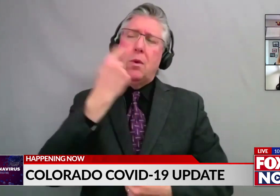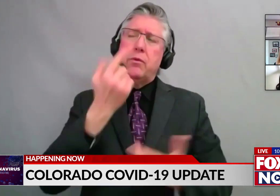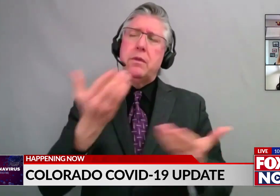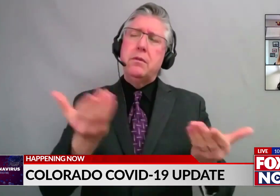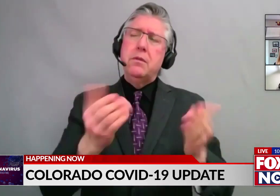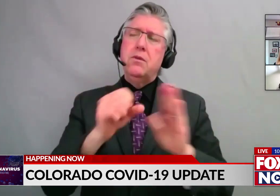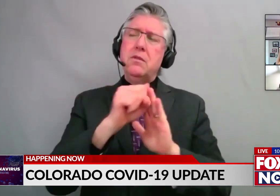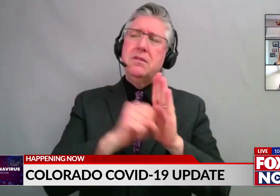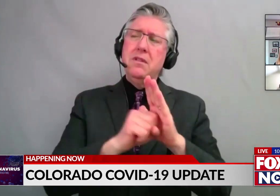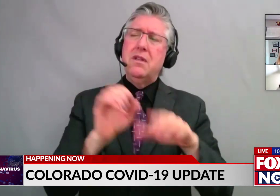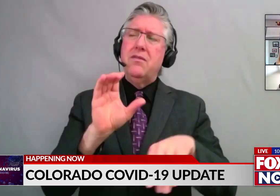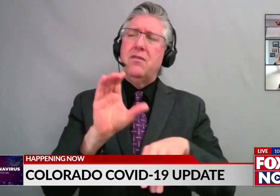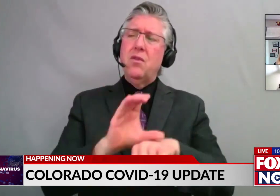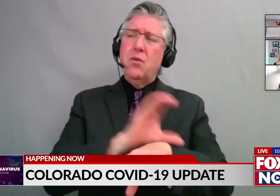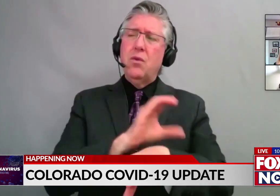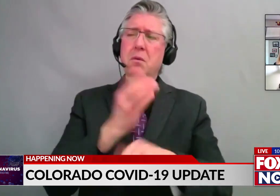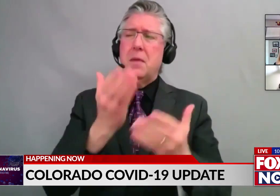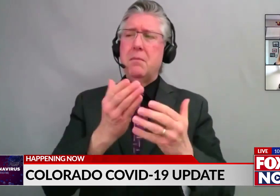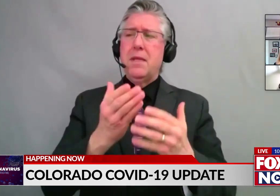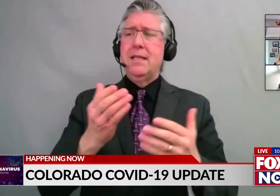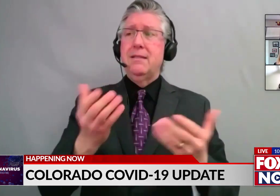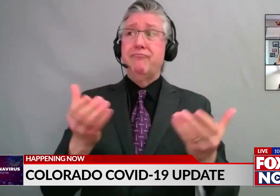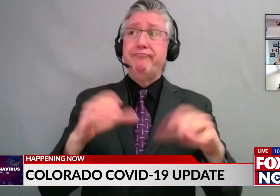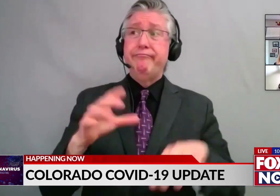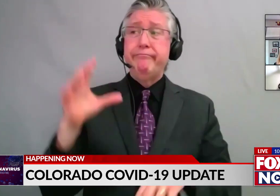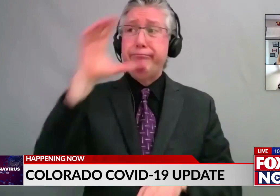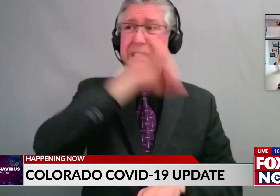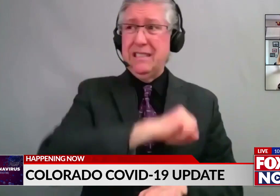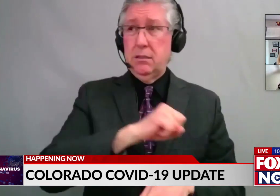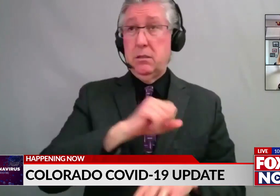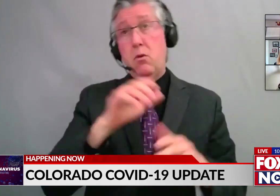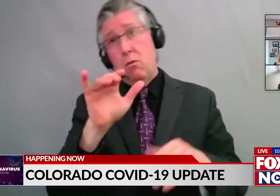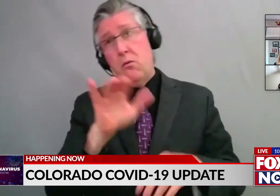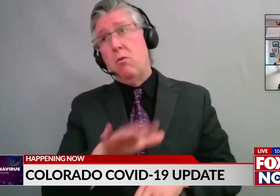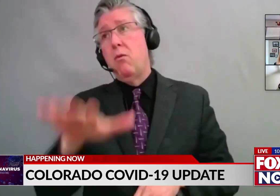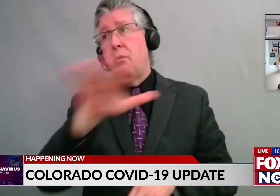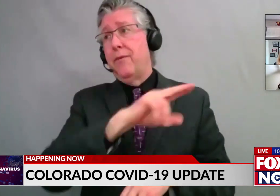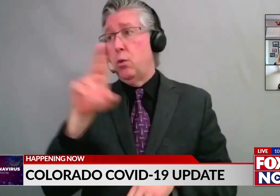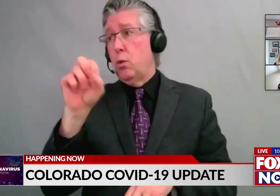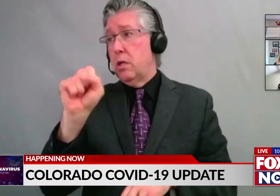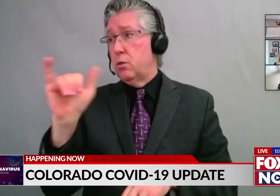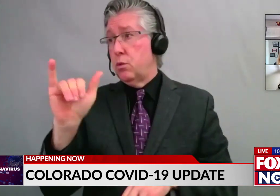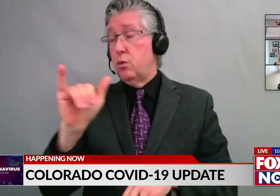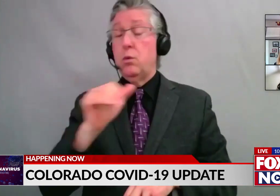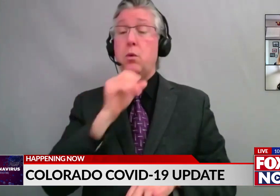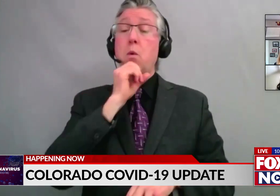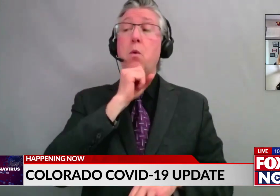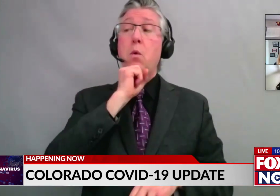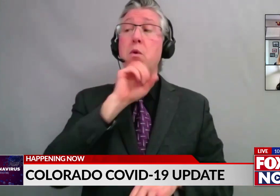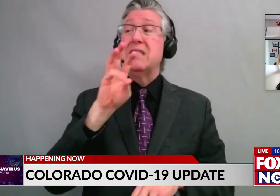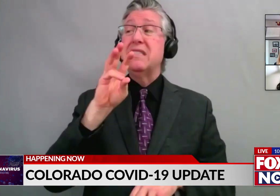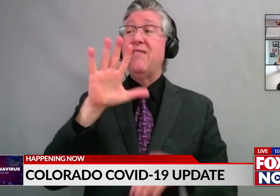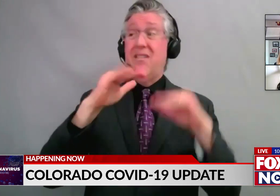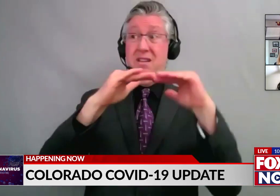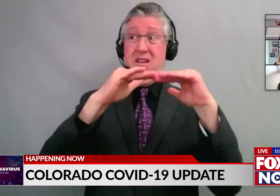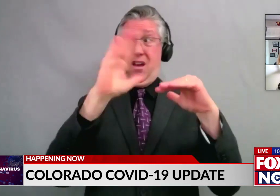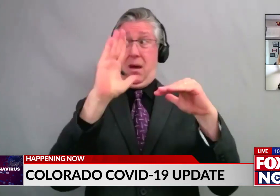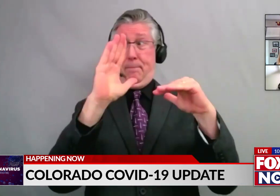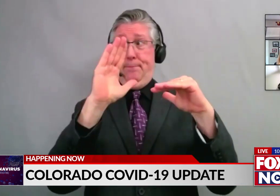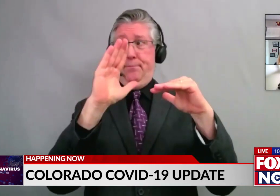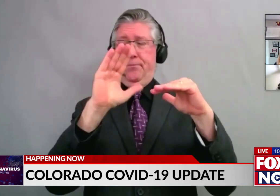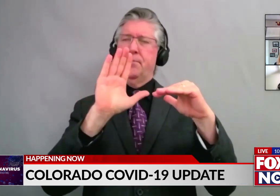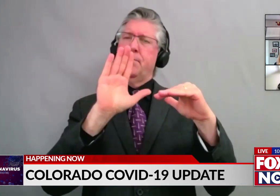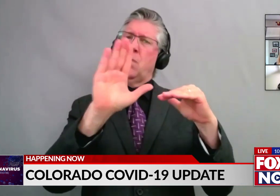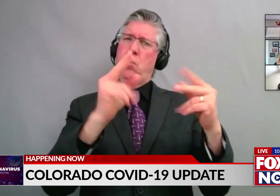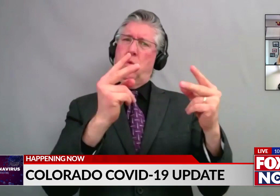and around the country when it comes to people who are over the age of 65. It looks like, according to your own data,